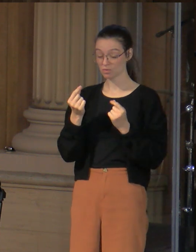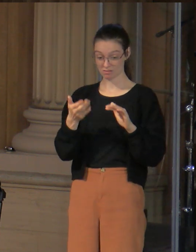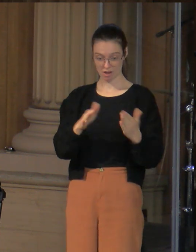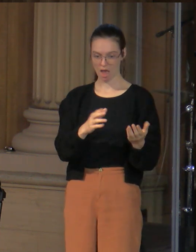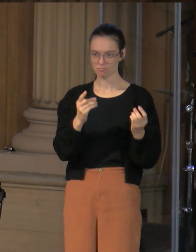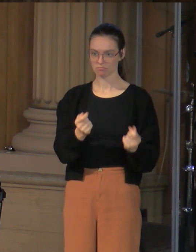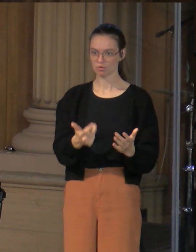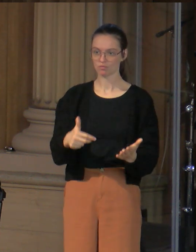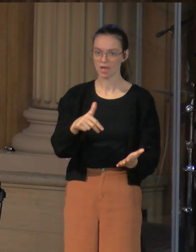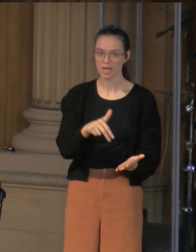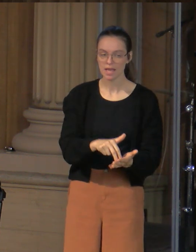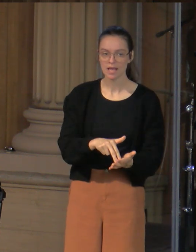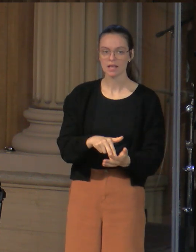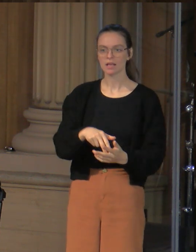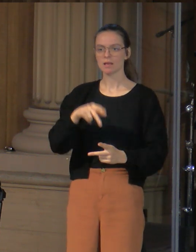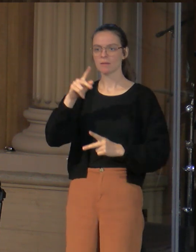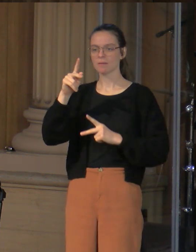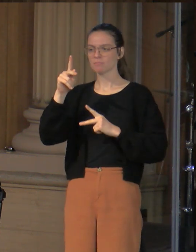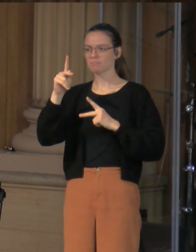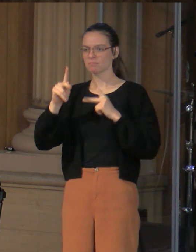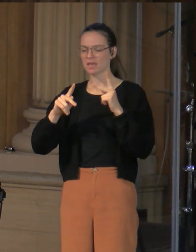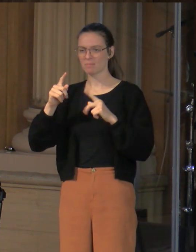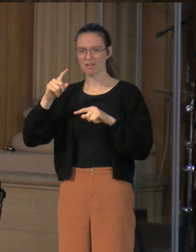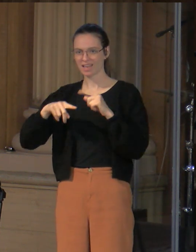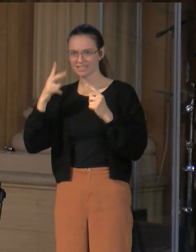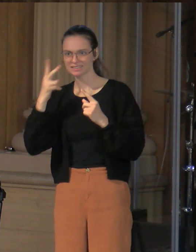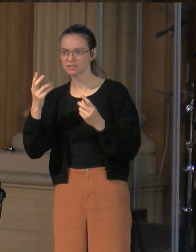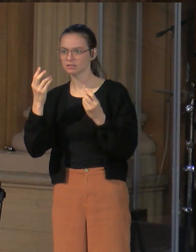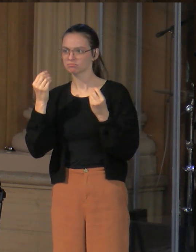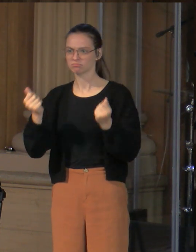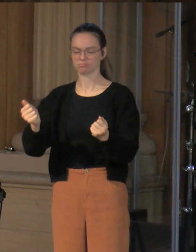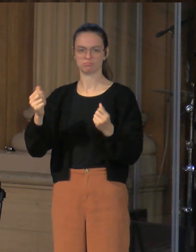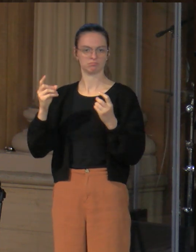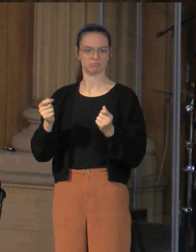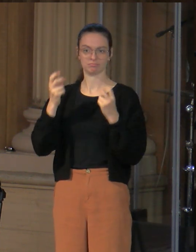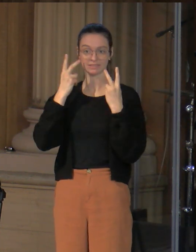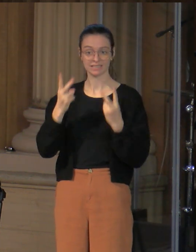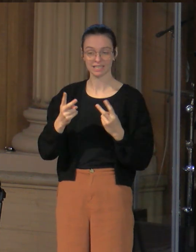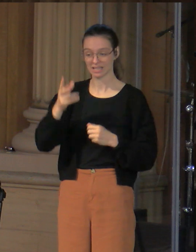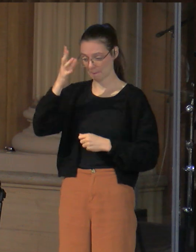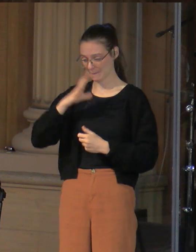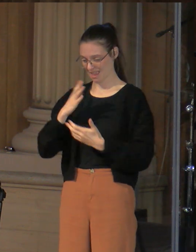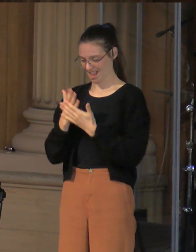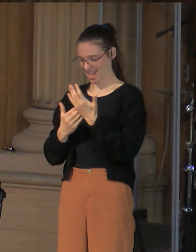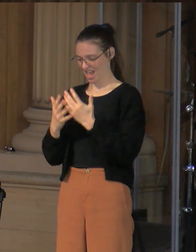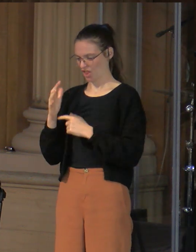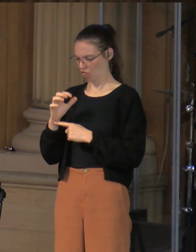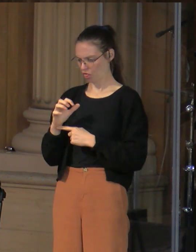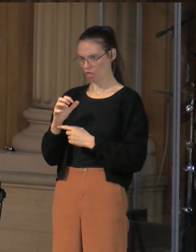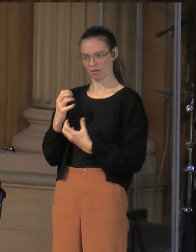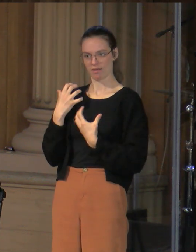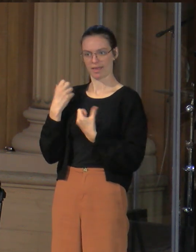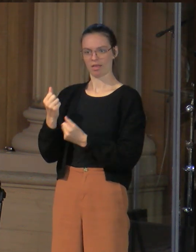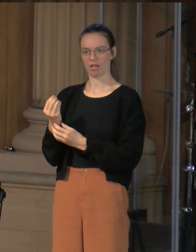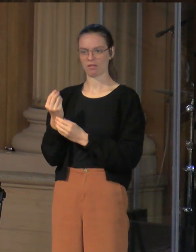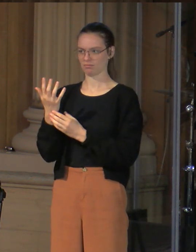healed the mute, healed a man with a withered hand. So he's done plenty of stuff to show that there was real power in him.